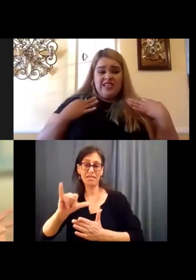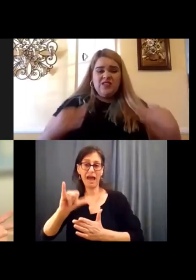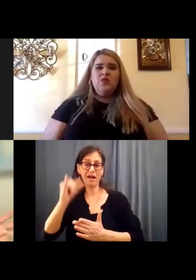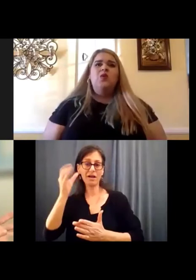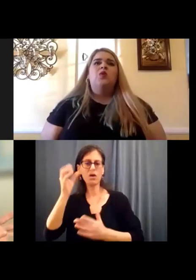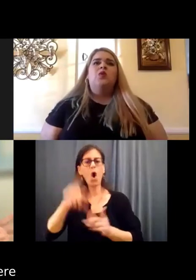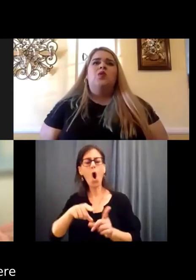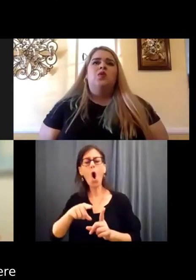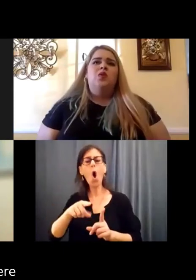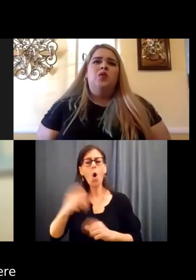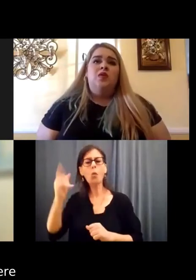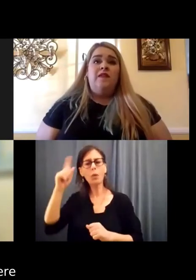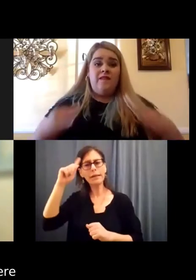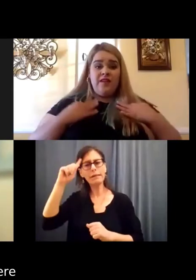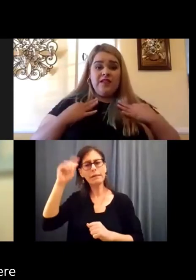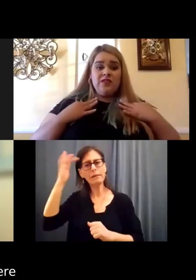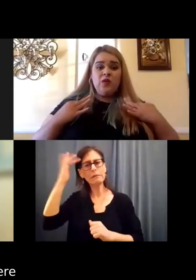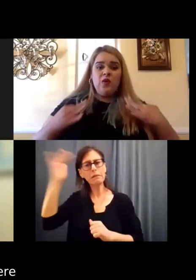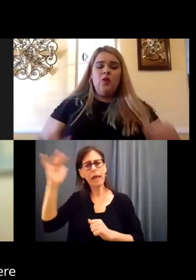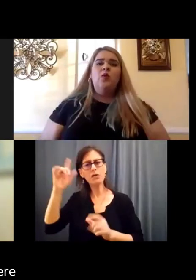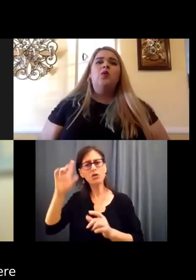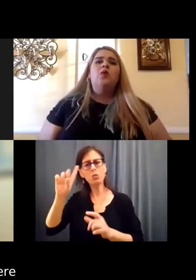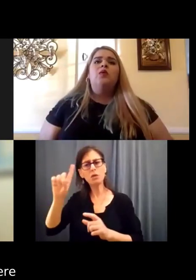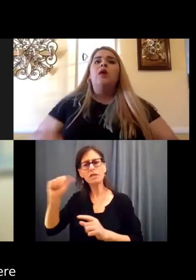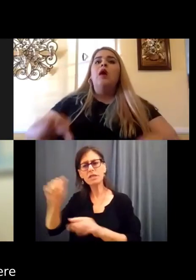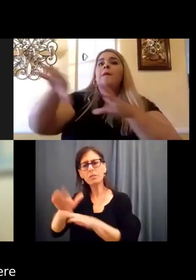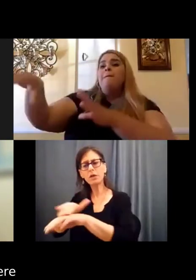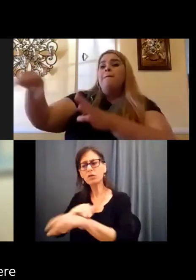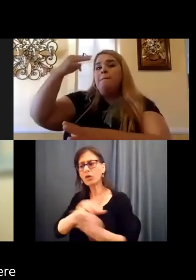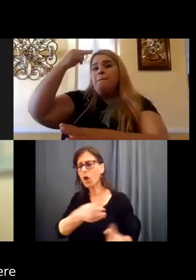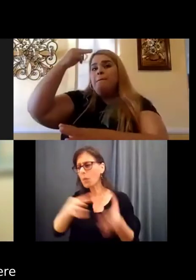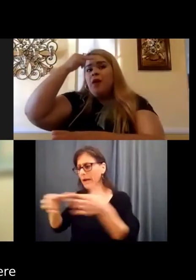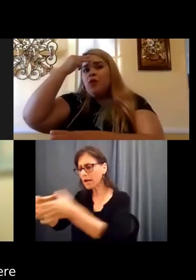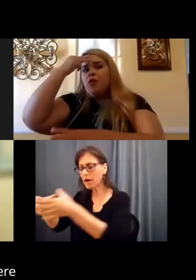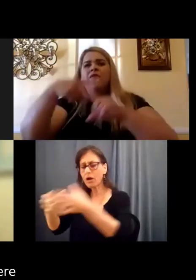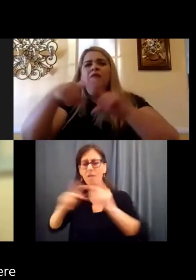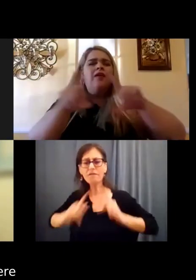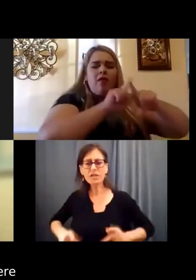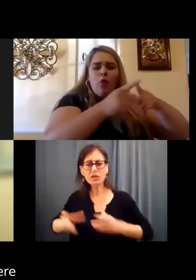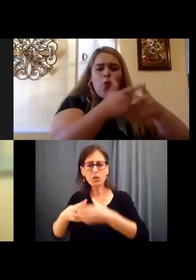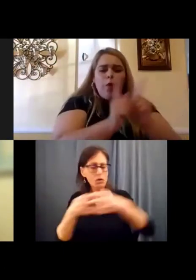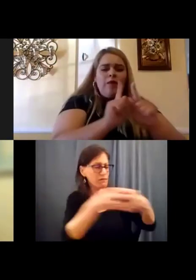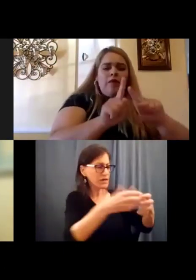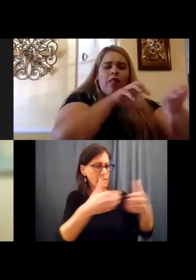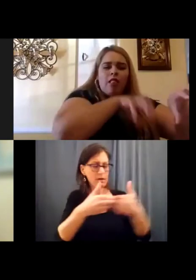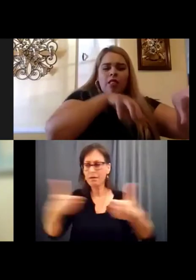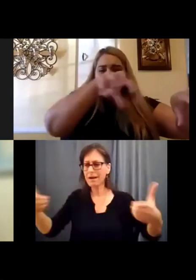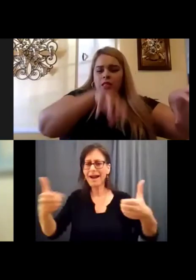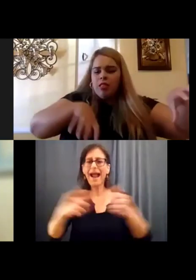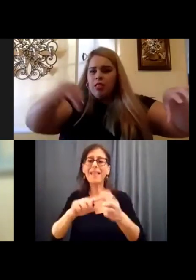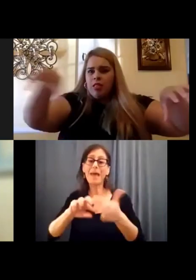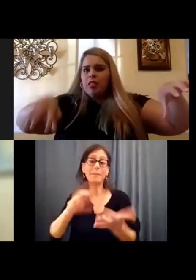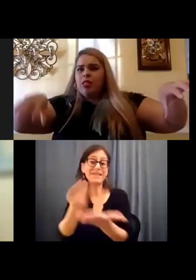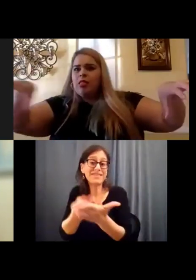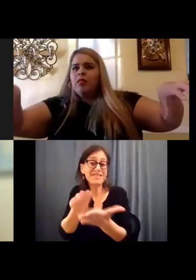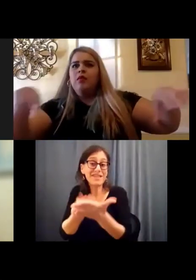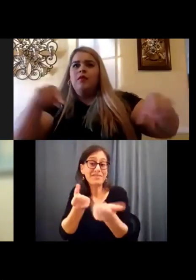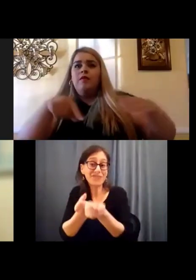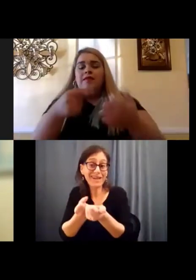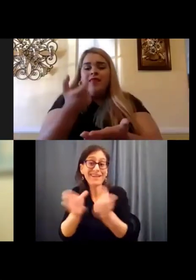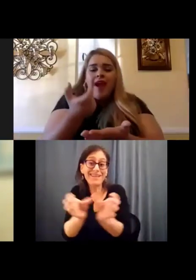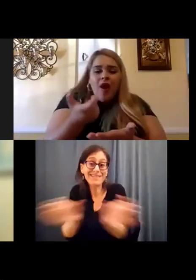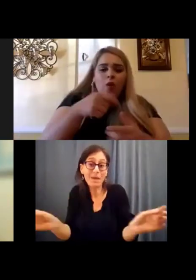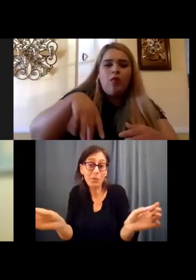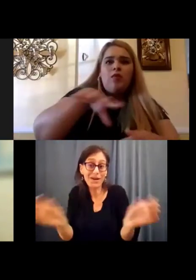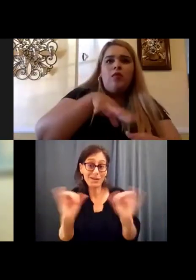oh, intellectual disabilities over here, physical disabilities over here, this kind of thing. And funding was then separated like that. And then